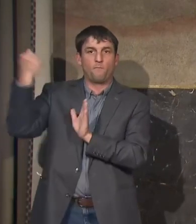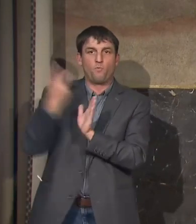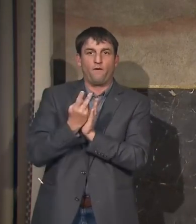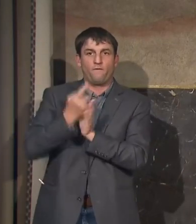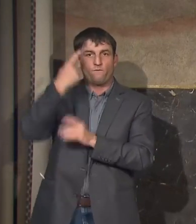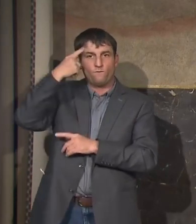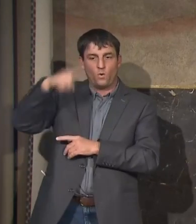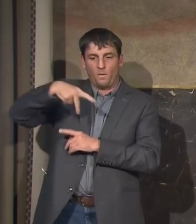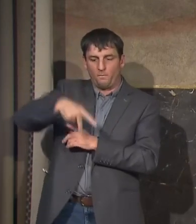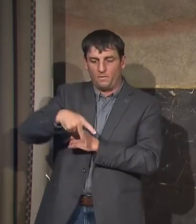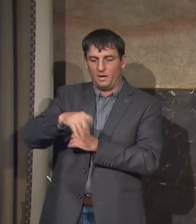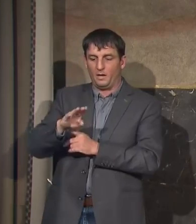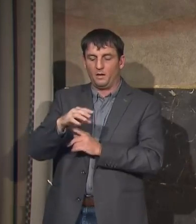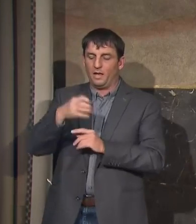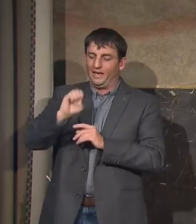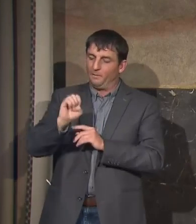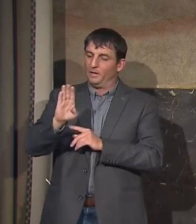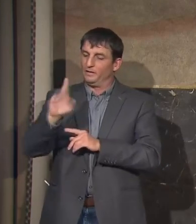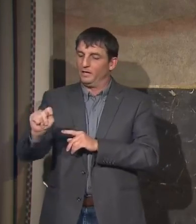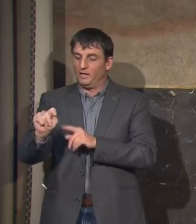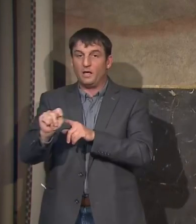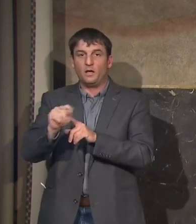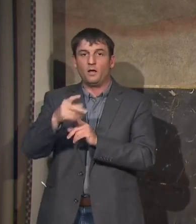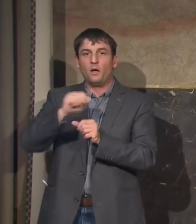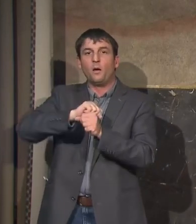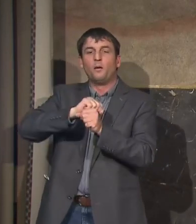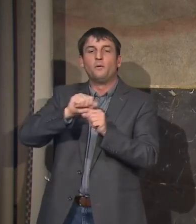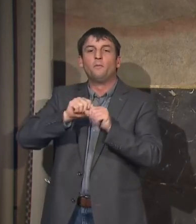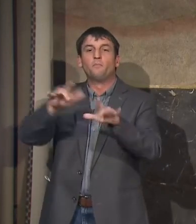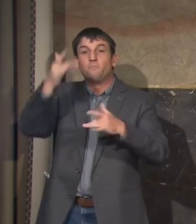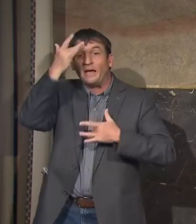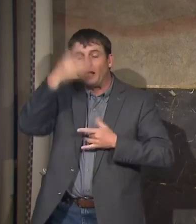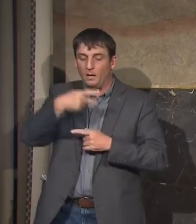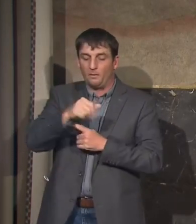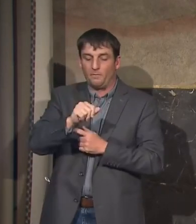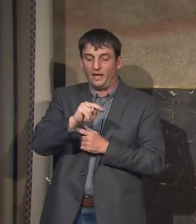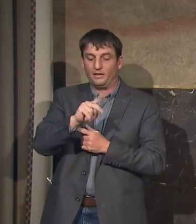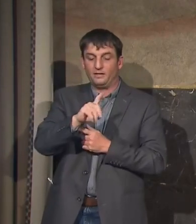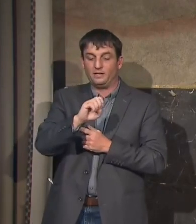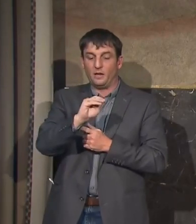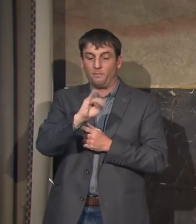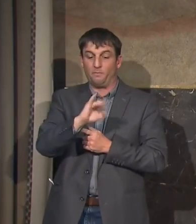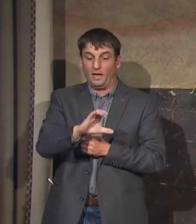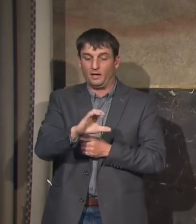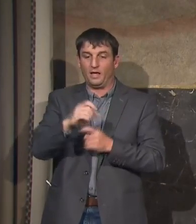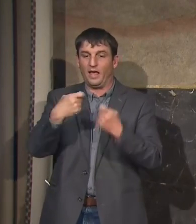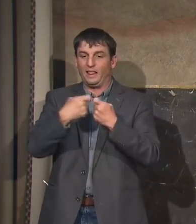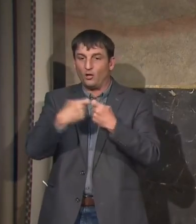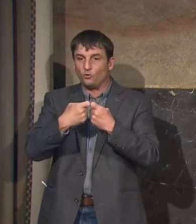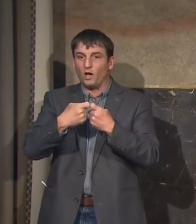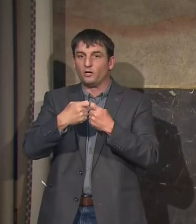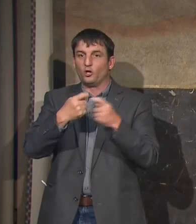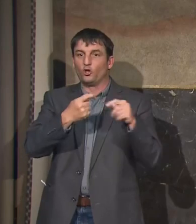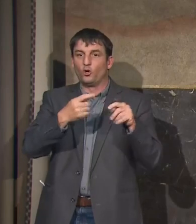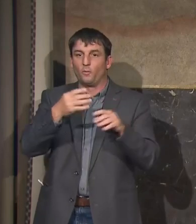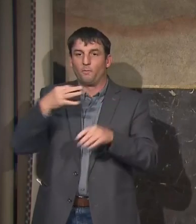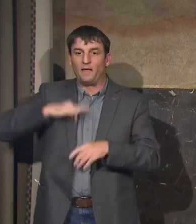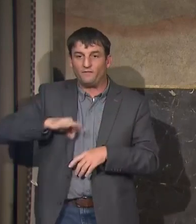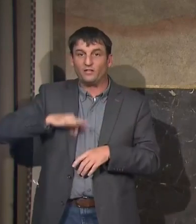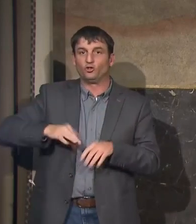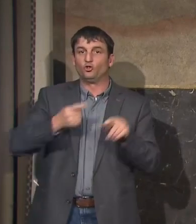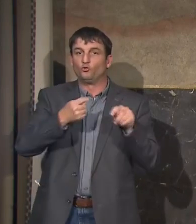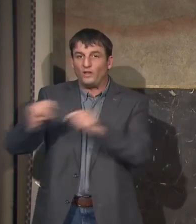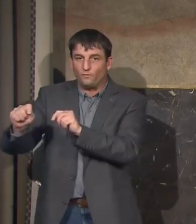program that stands for the Pandemic Electronic Benefits Transfer Program. It provides benefits for students who